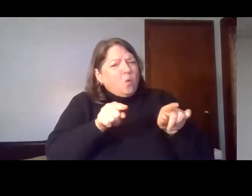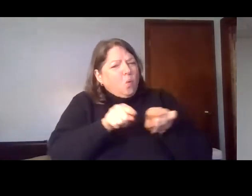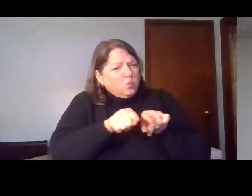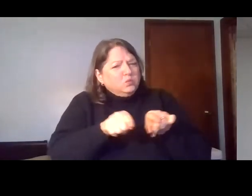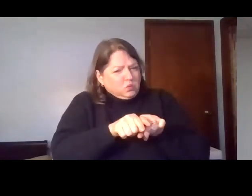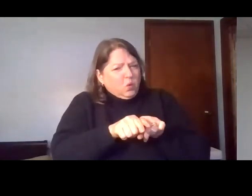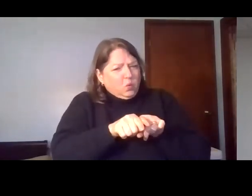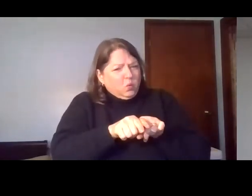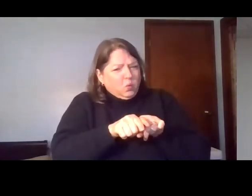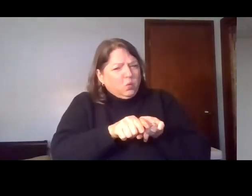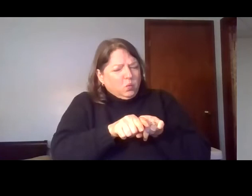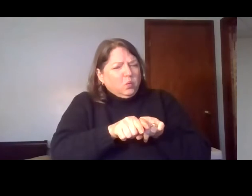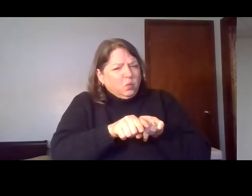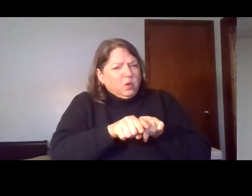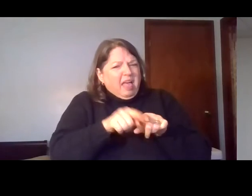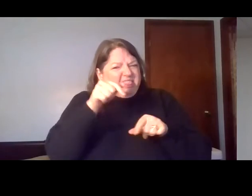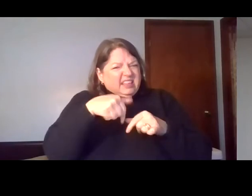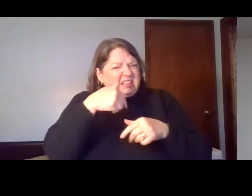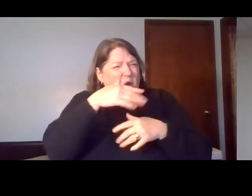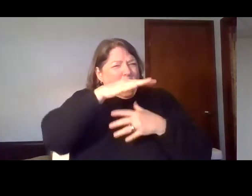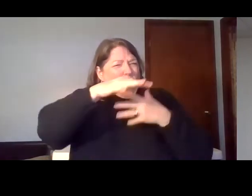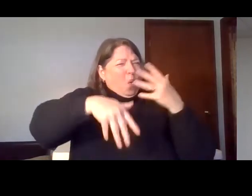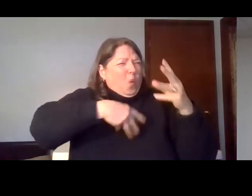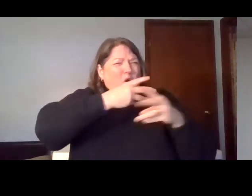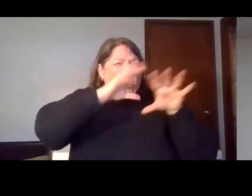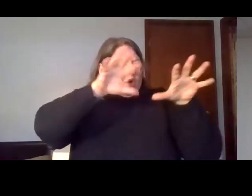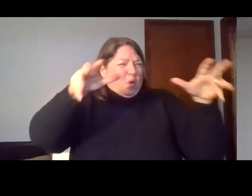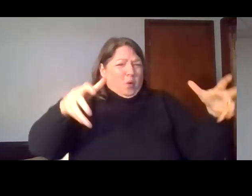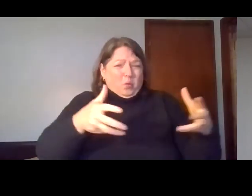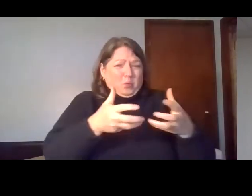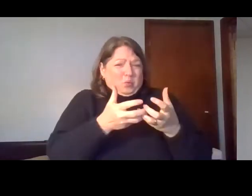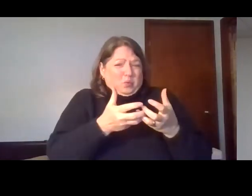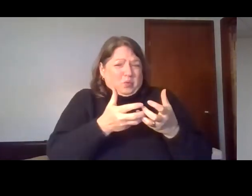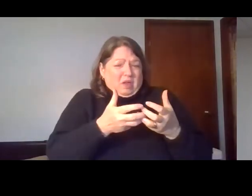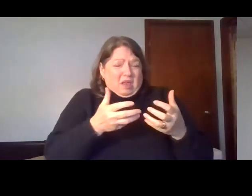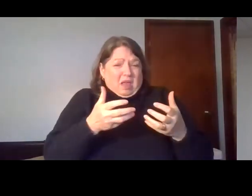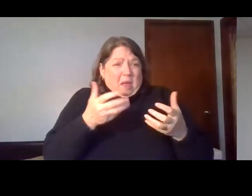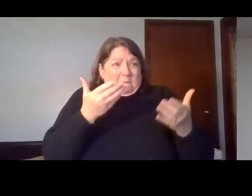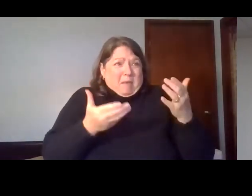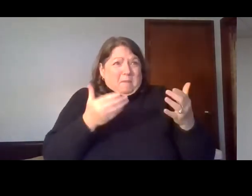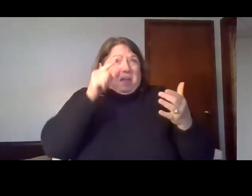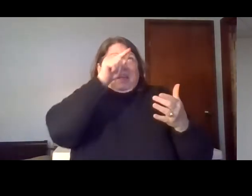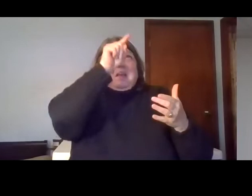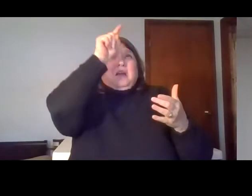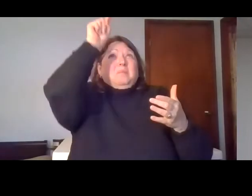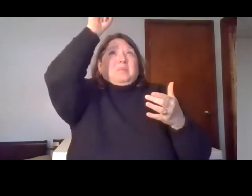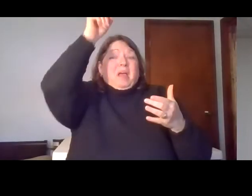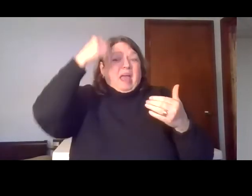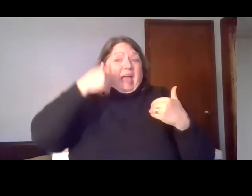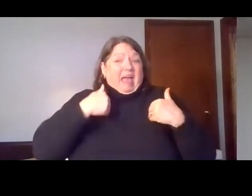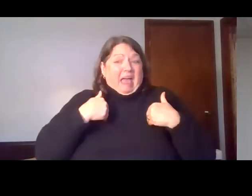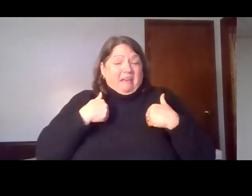in this vast universe, there is a throne where somebody runs it? The one on the throne